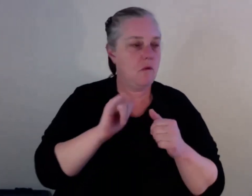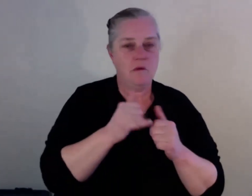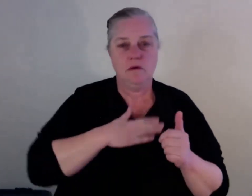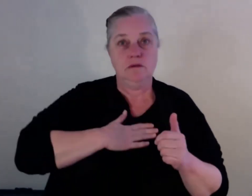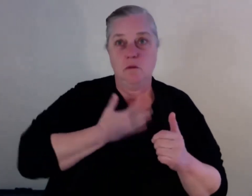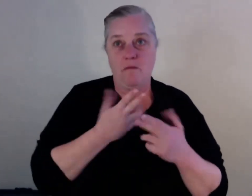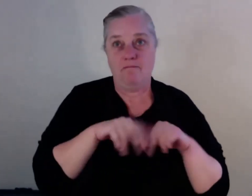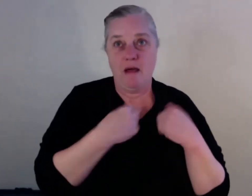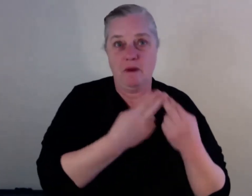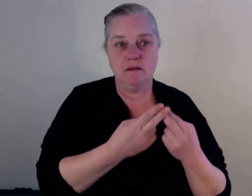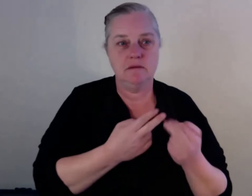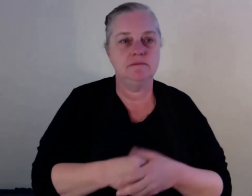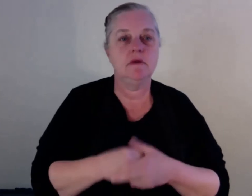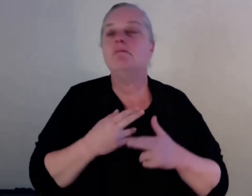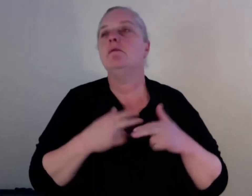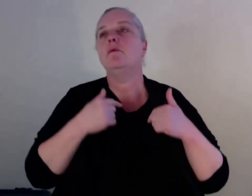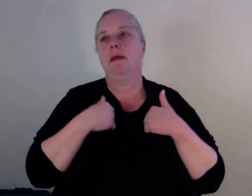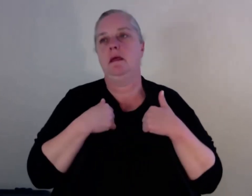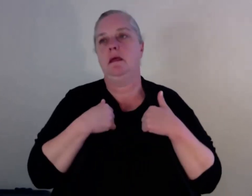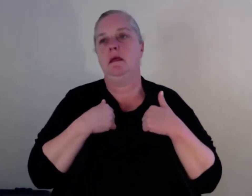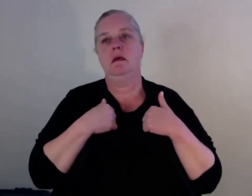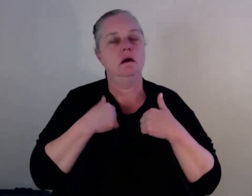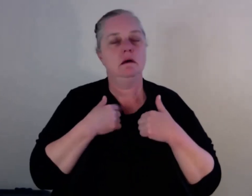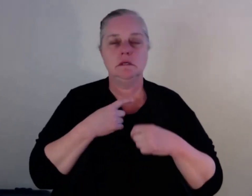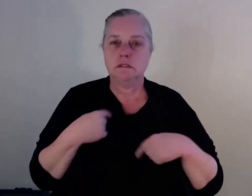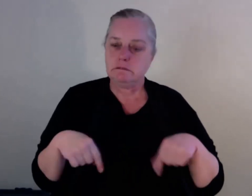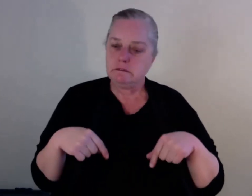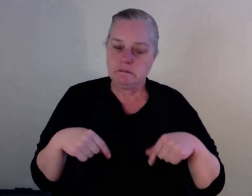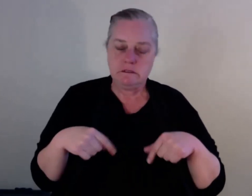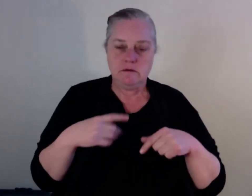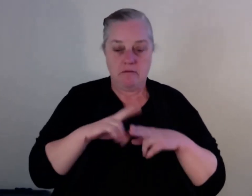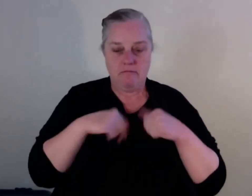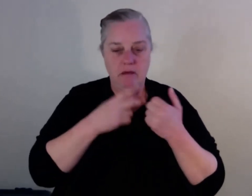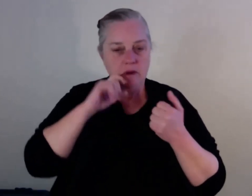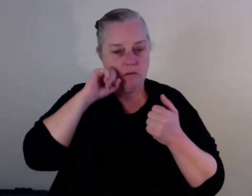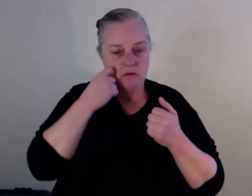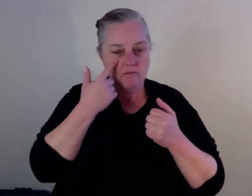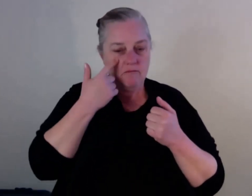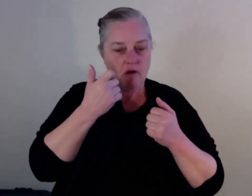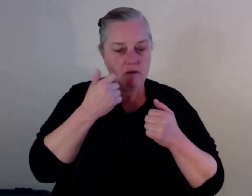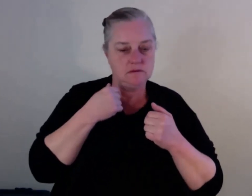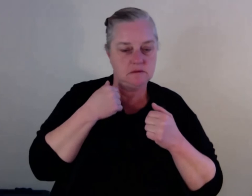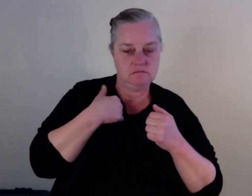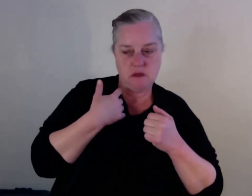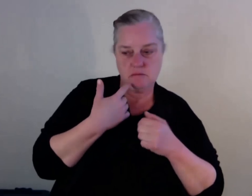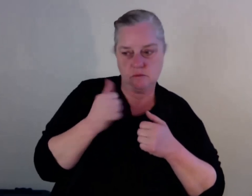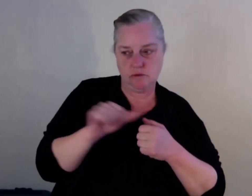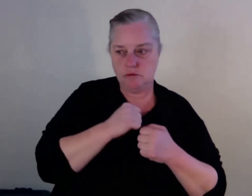very much scared of my family finding out when I was using. And then again, I didn't know about the services outside, which I came